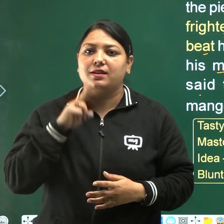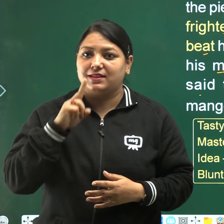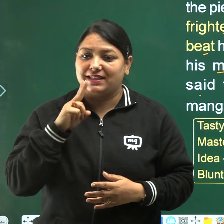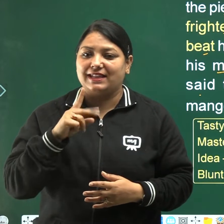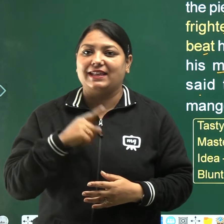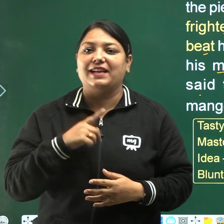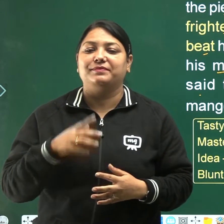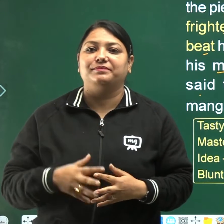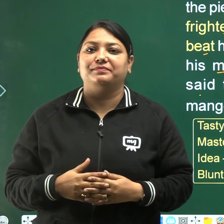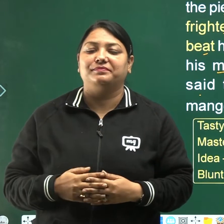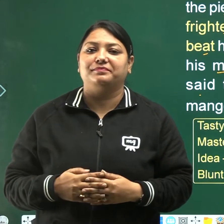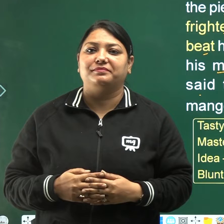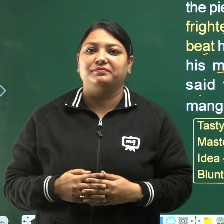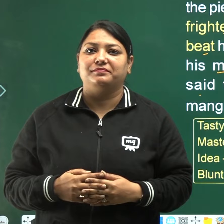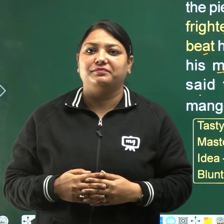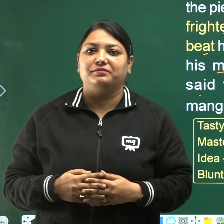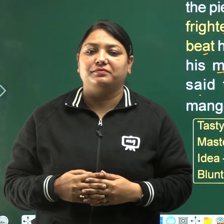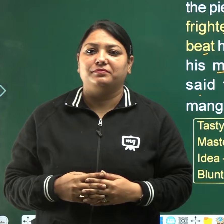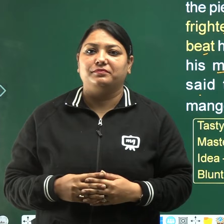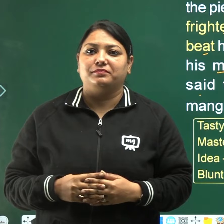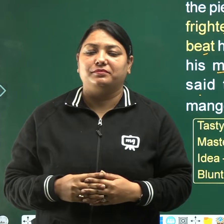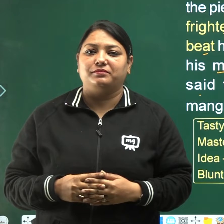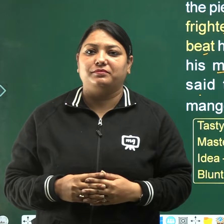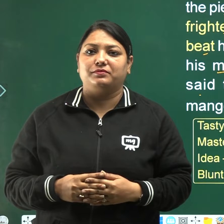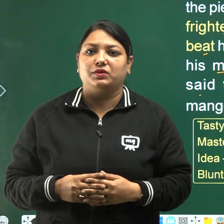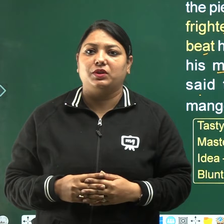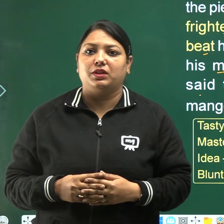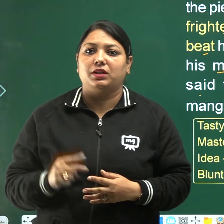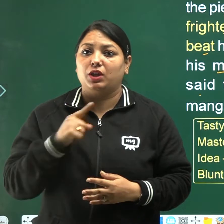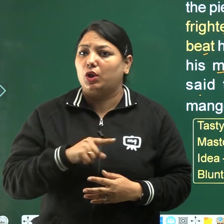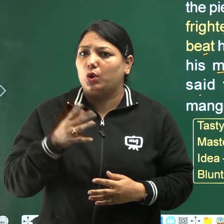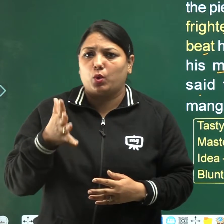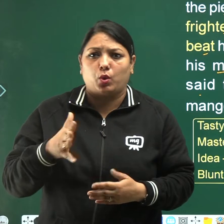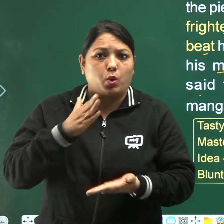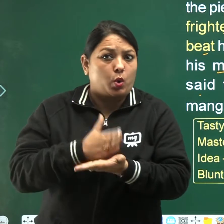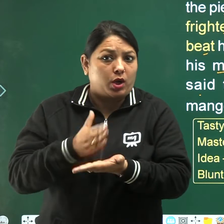he could not cut the mangoes